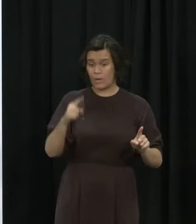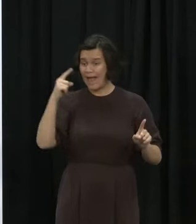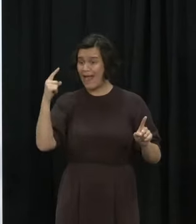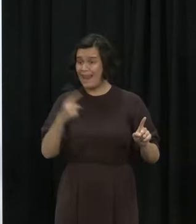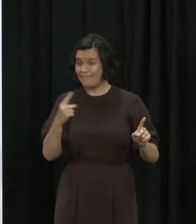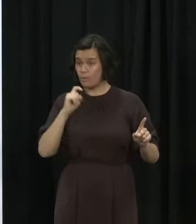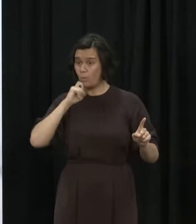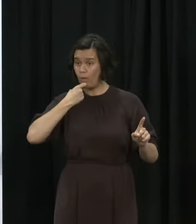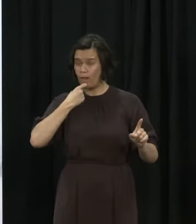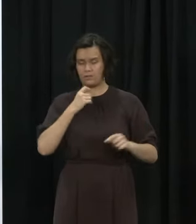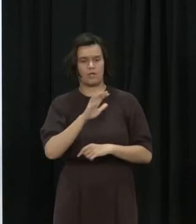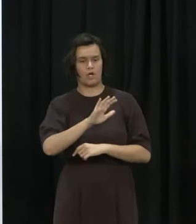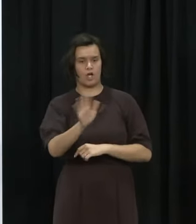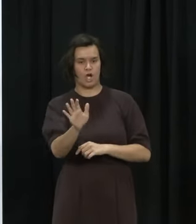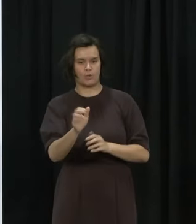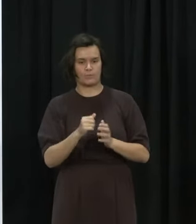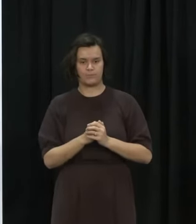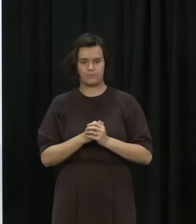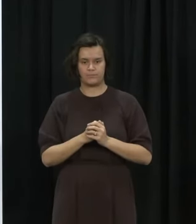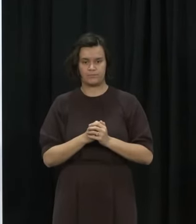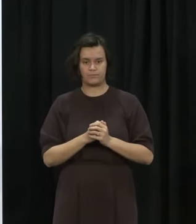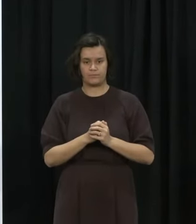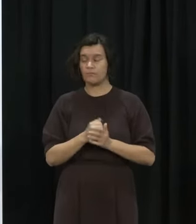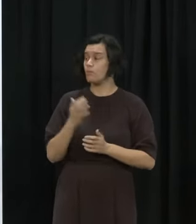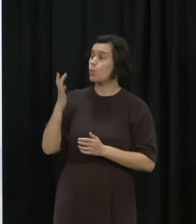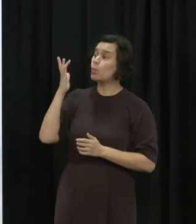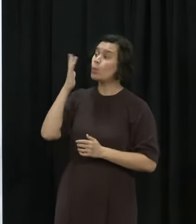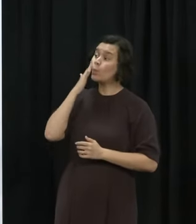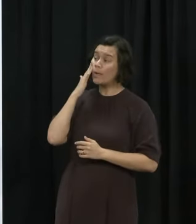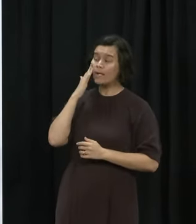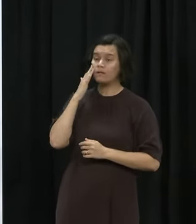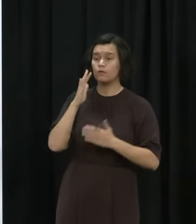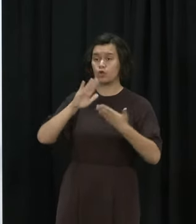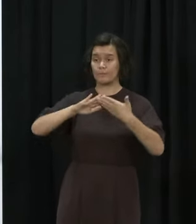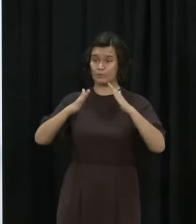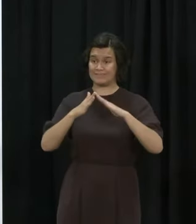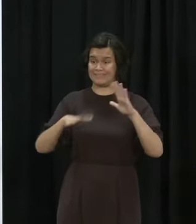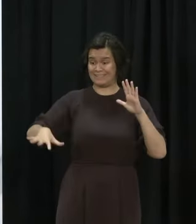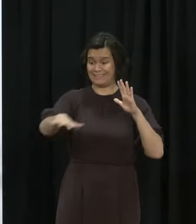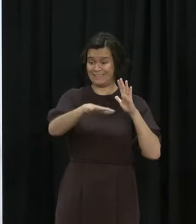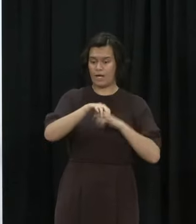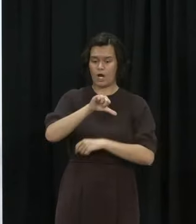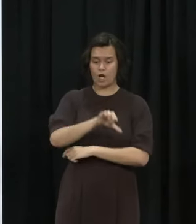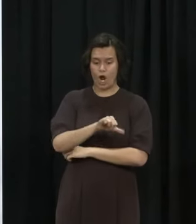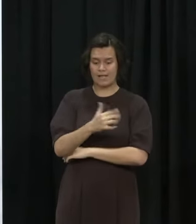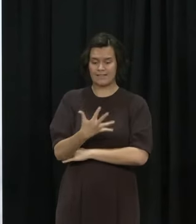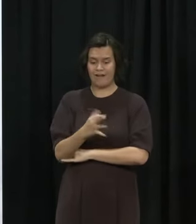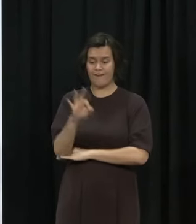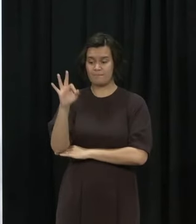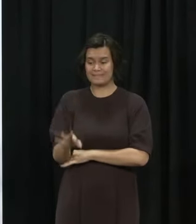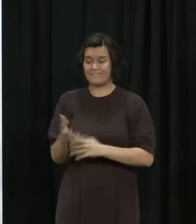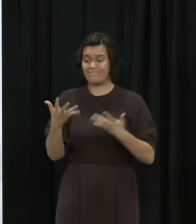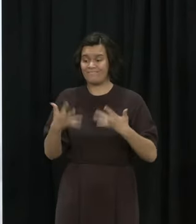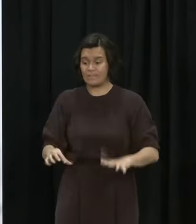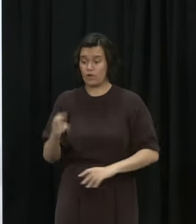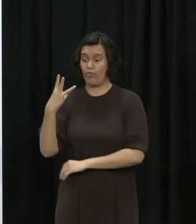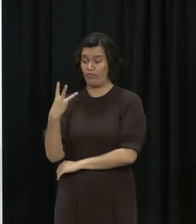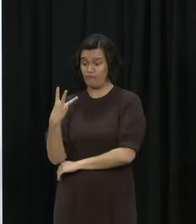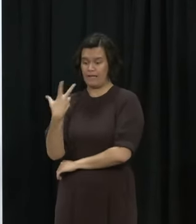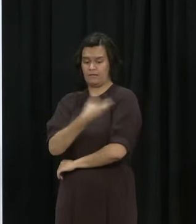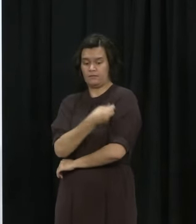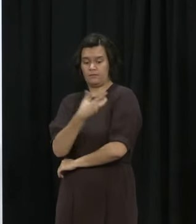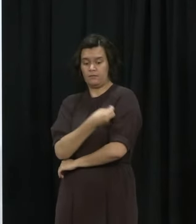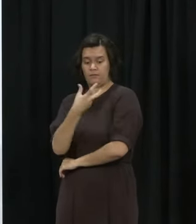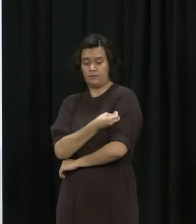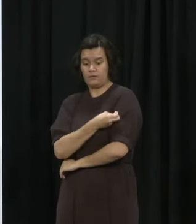get over 90% triple dosed does that give us enough protection to